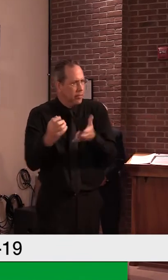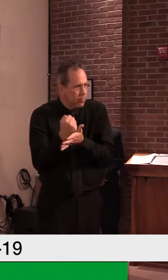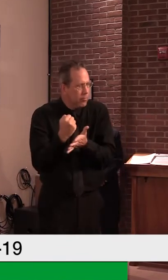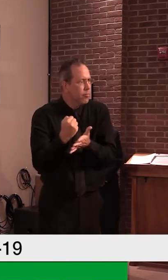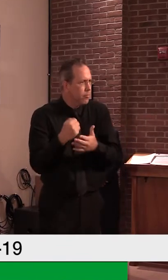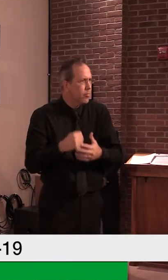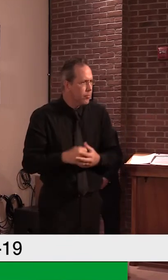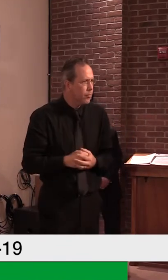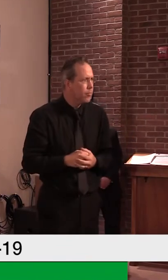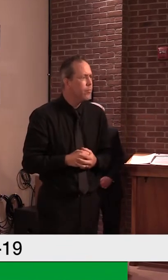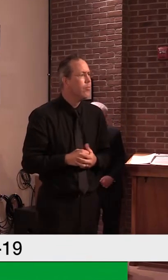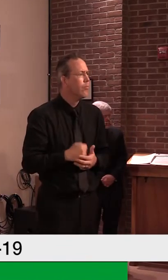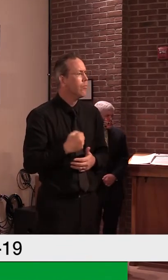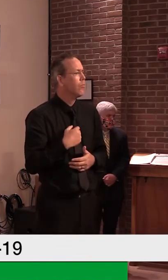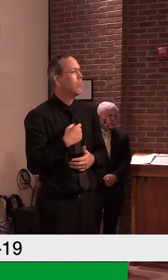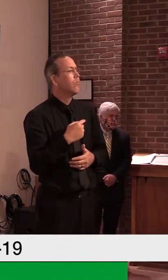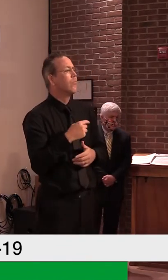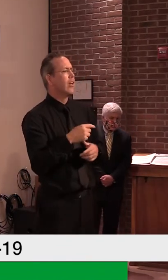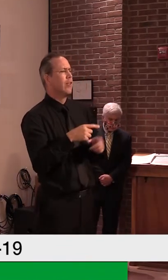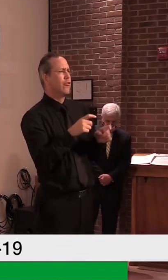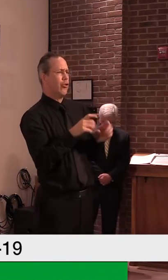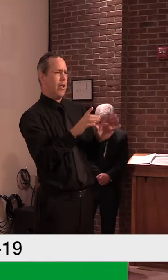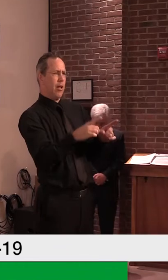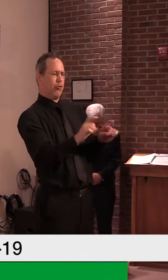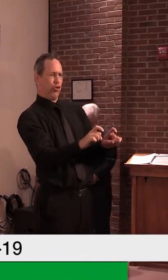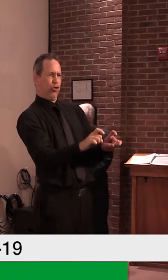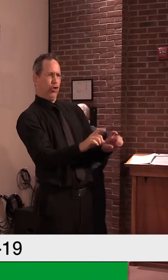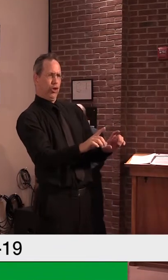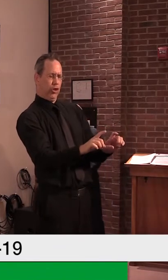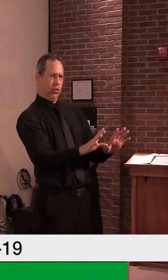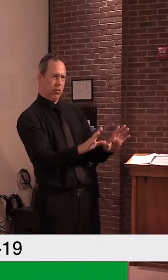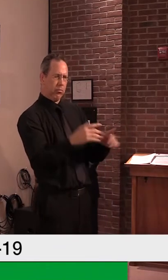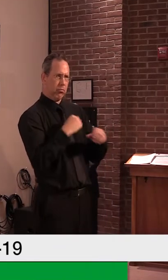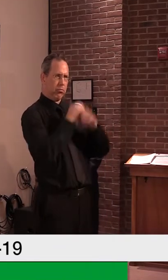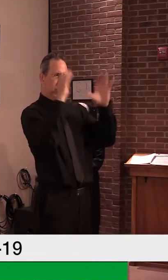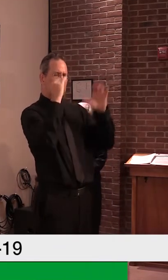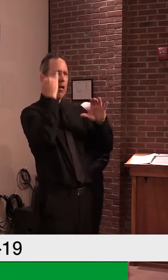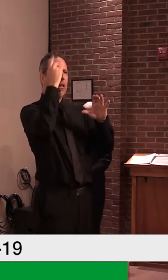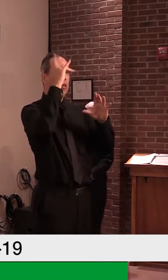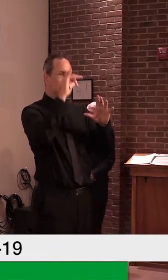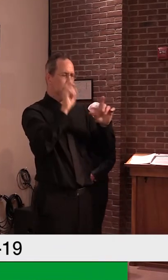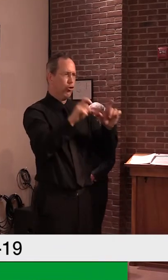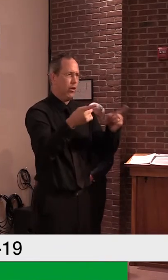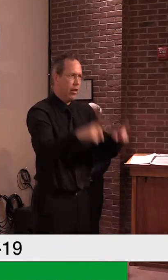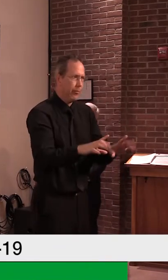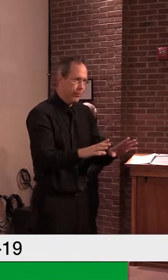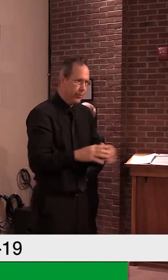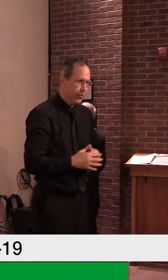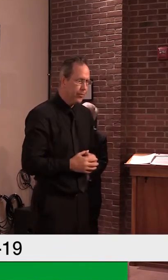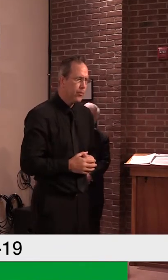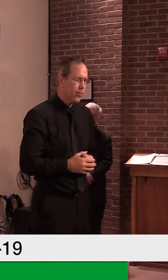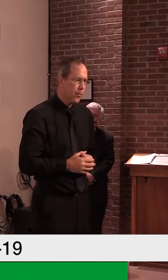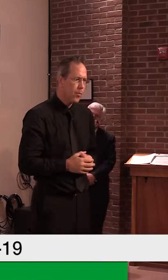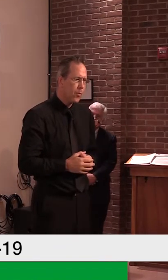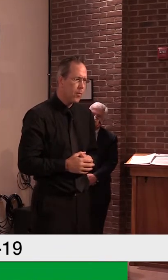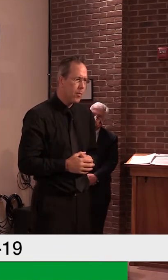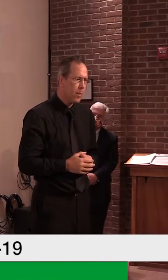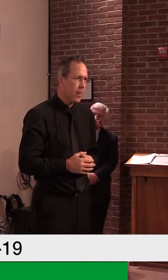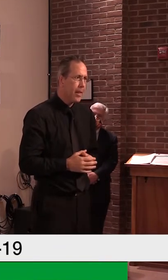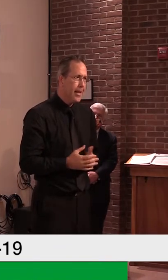is the way this should evolve in that setting. Um, and that's why we have it arranged that way. Um,